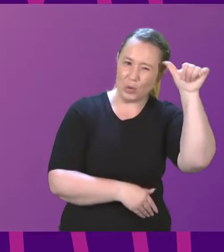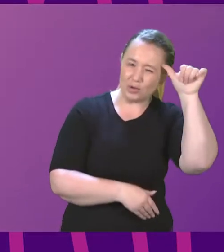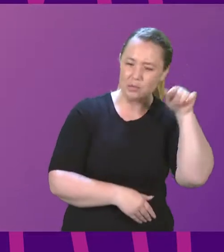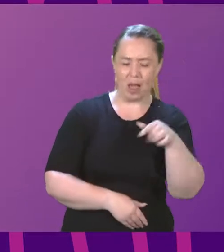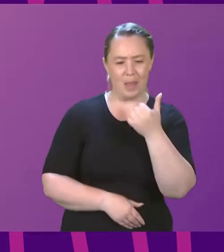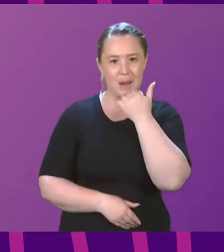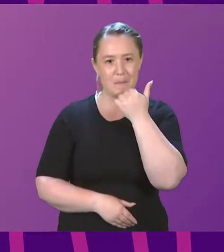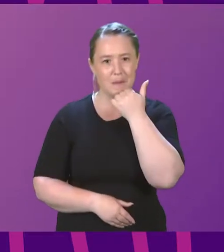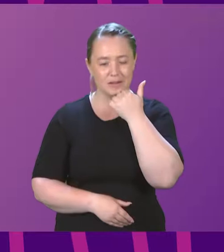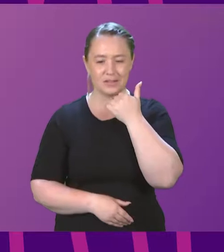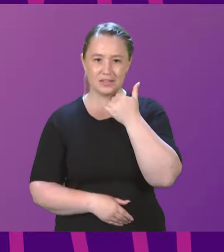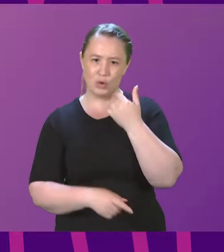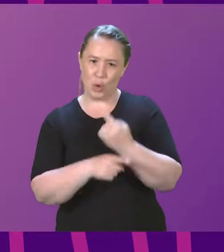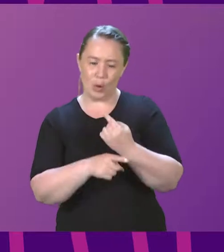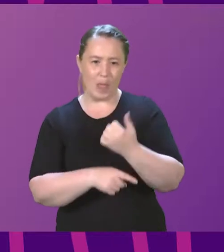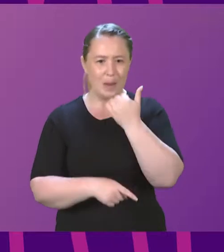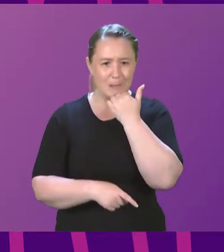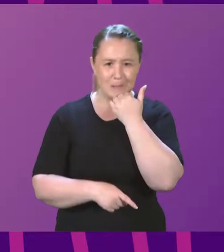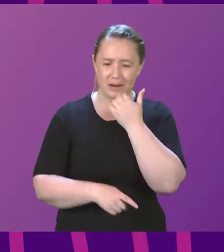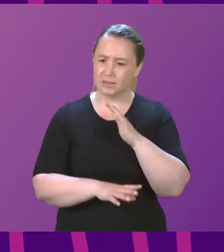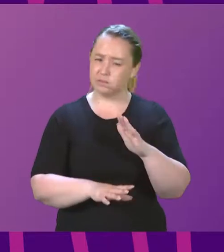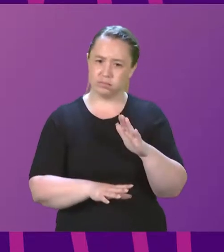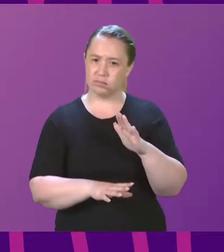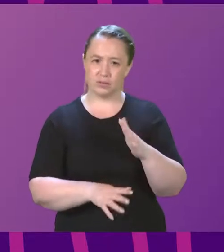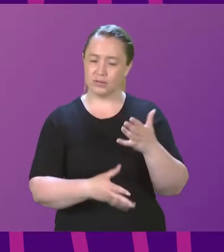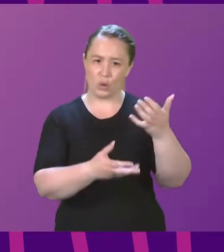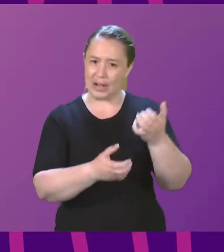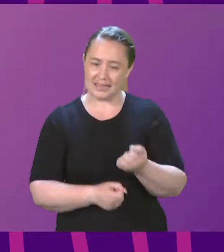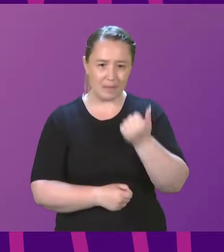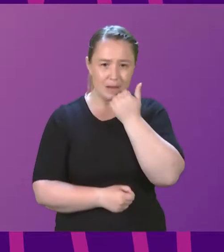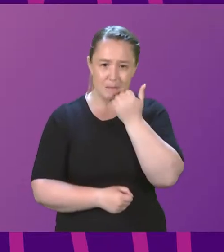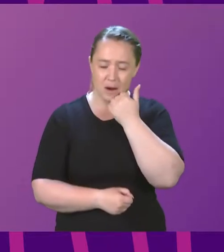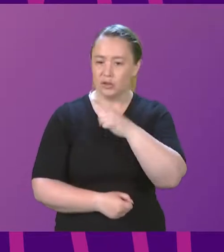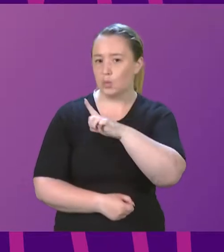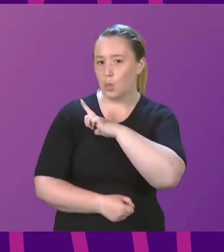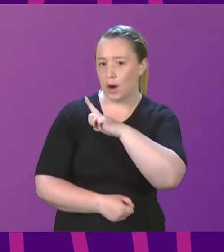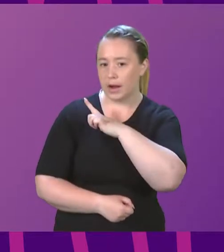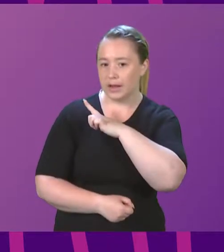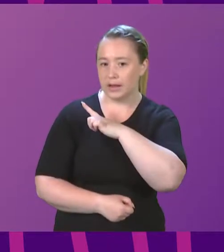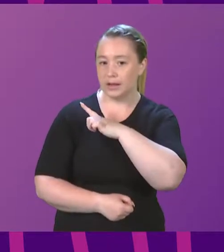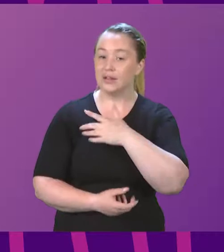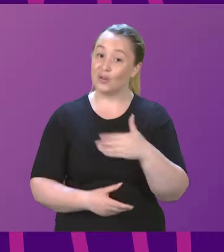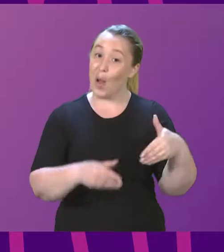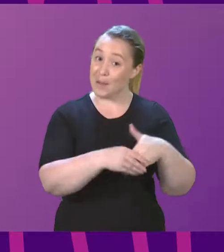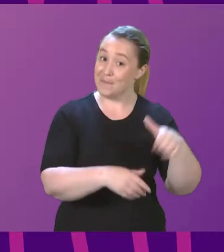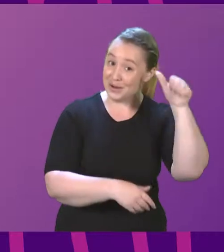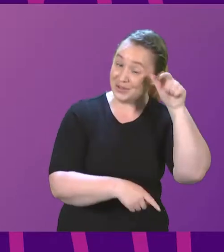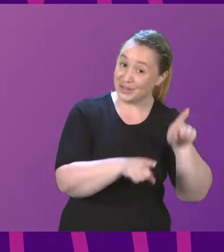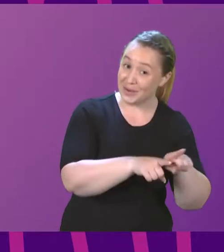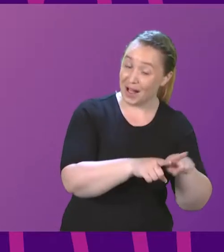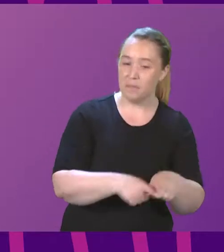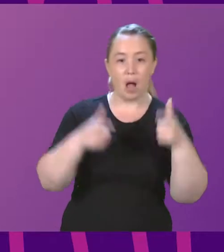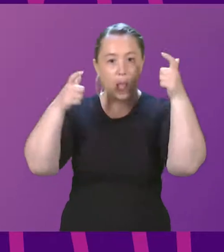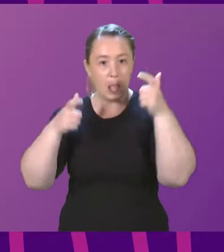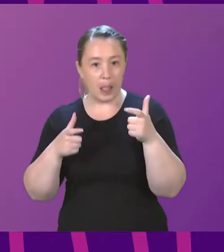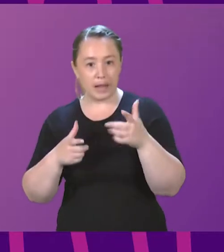don't... I'm afraid I can't accept her characterisation of the figures that she uses because, and I know the Member does know this, that the Legal Aid